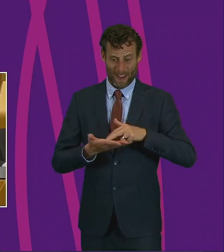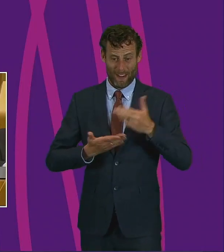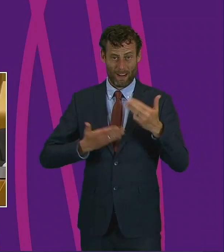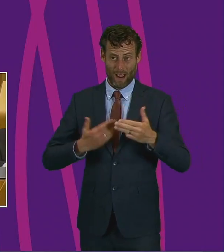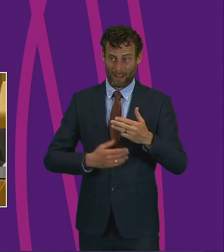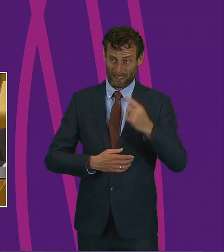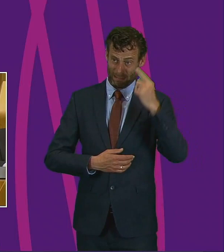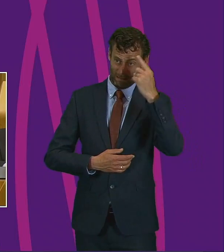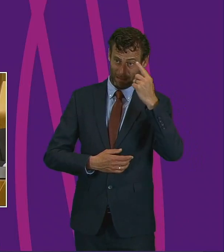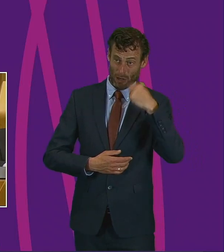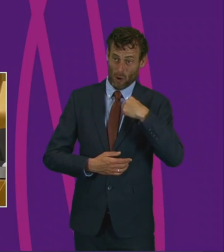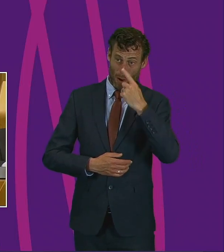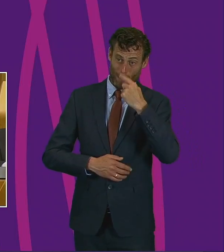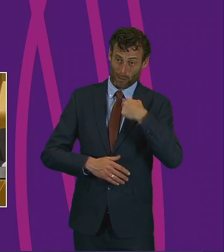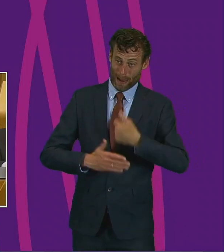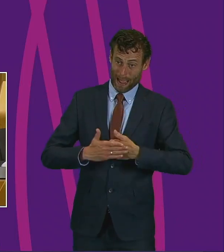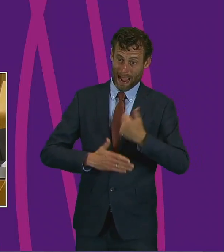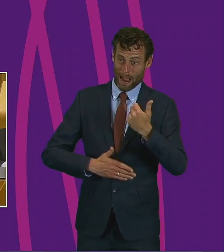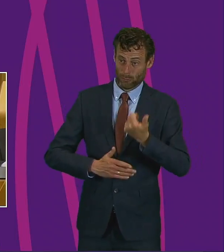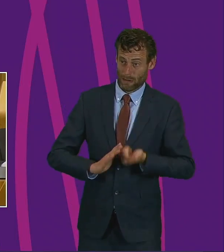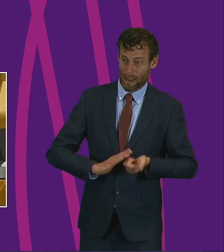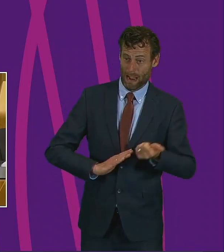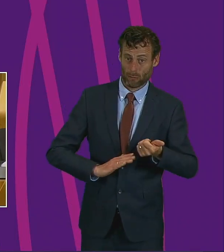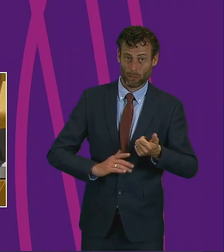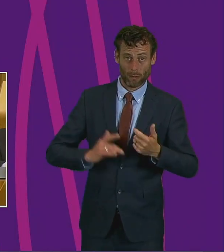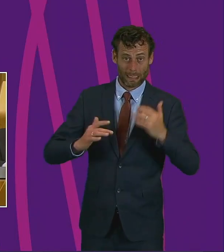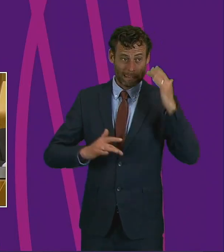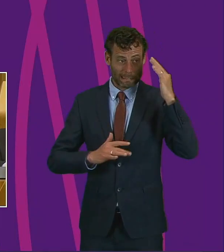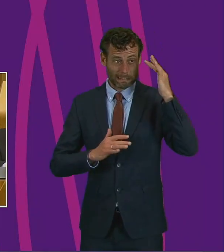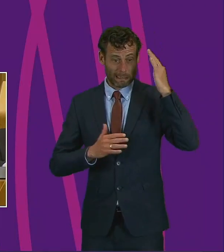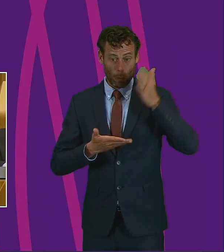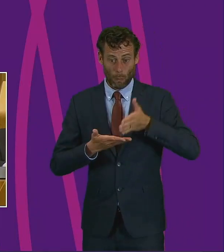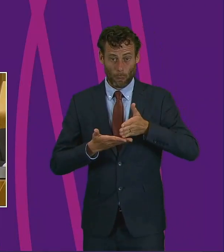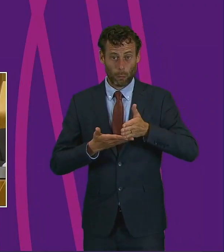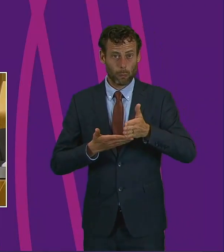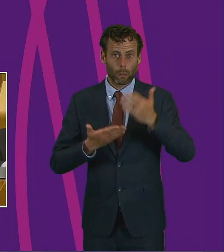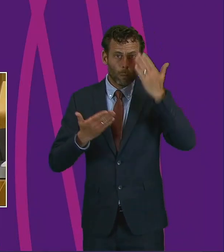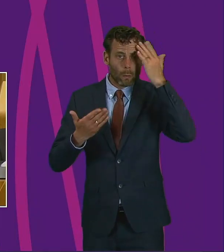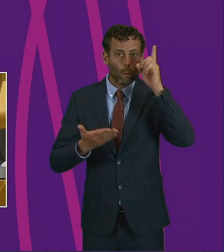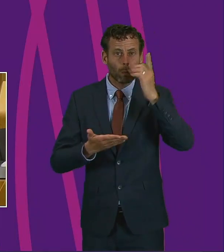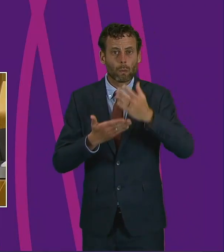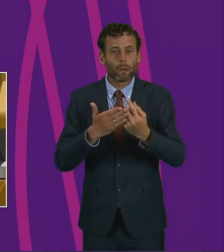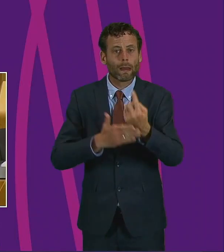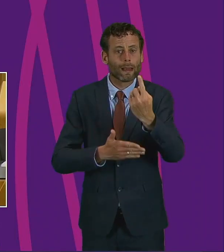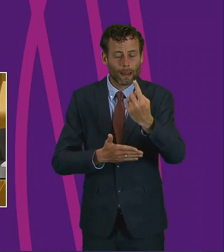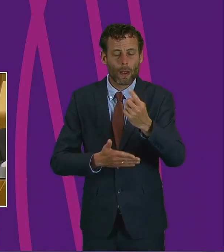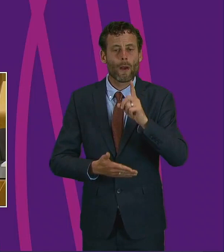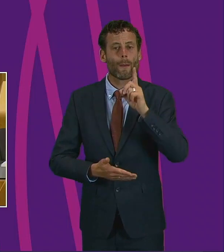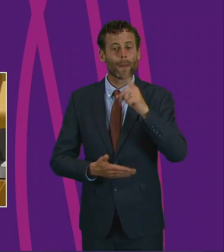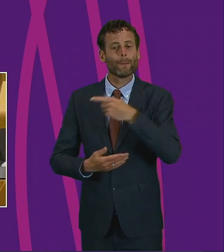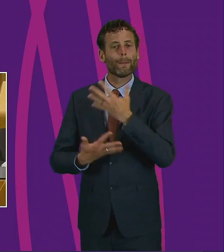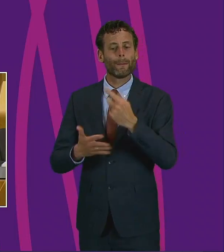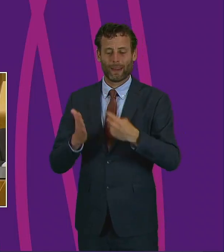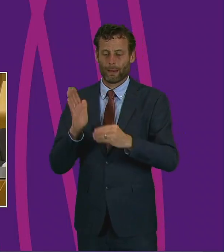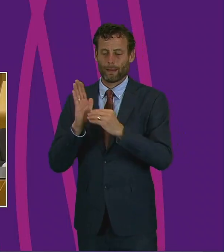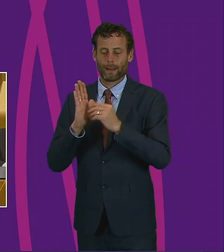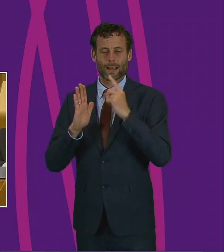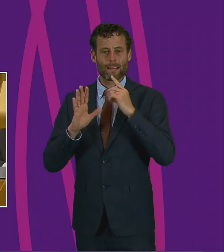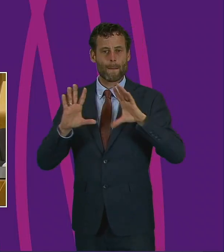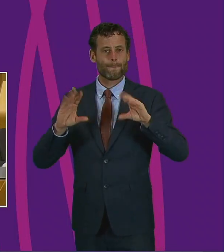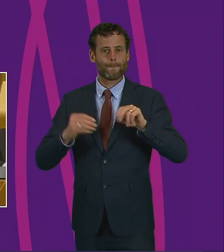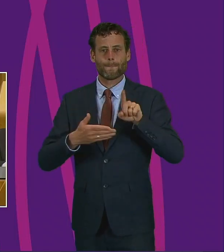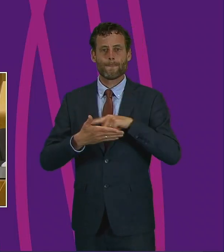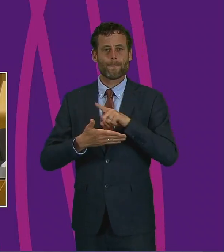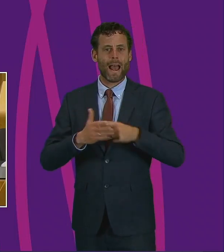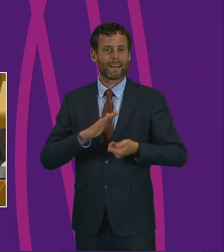evicted. On the 6th of October, eviction notices issued during the pandemic because of course the eviction ban was an extension of the notice period and not a ban,